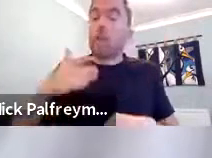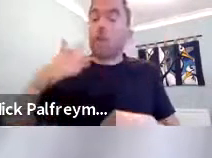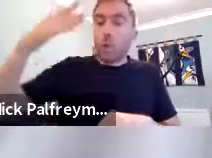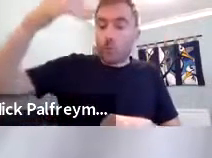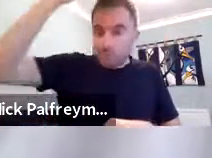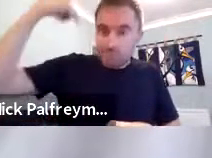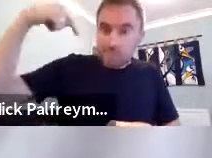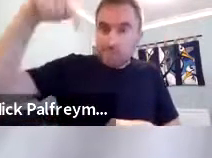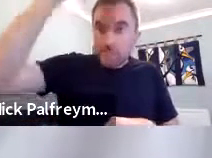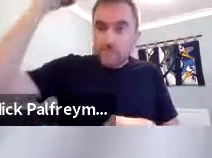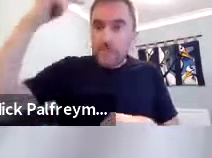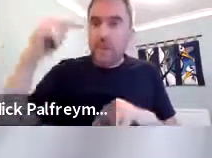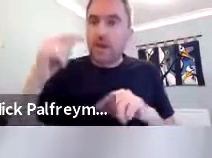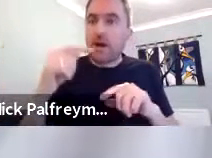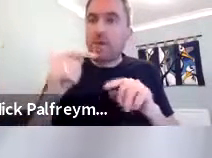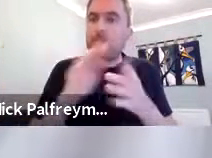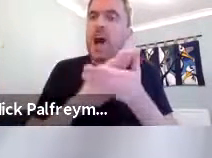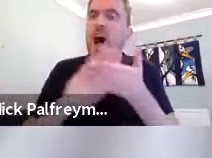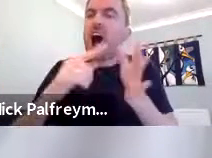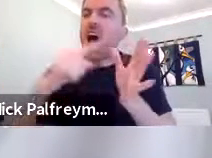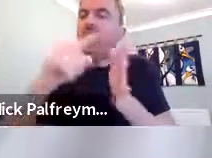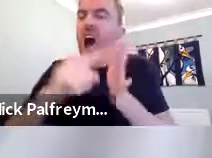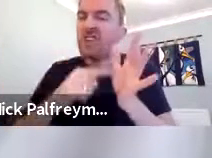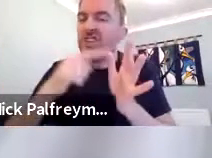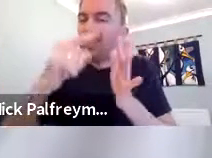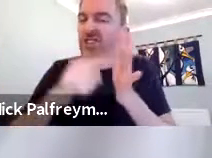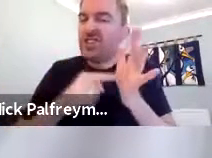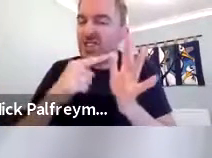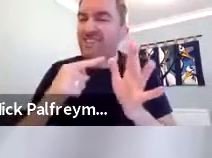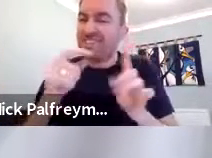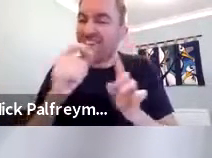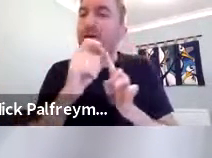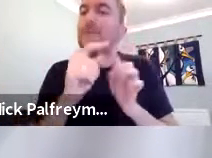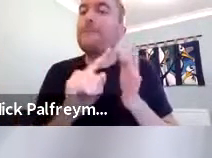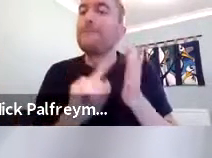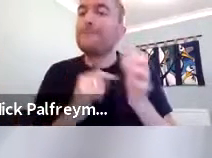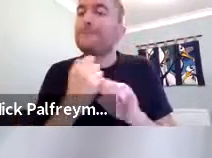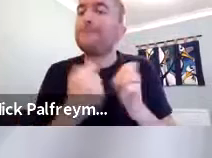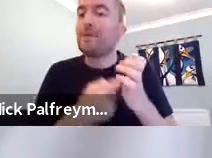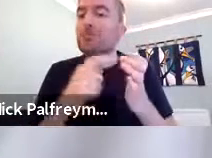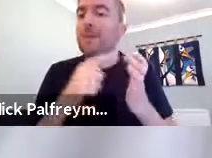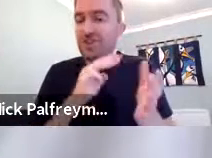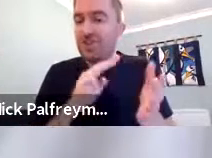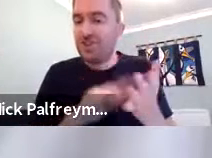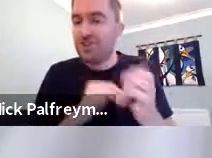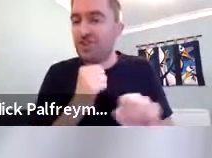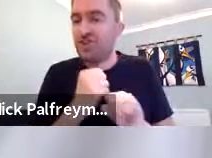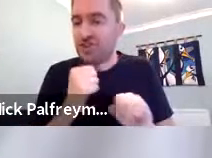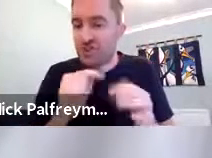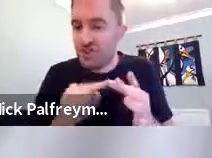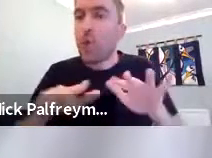Have they been on pilgrimage to the Hajj pilgrimage?